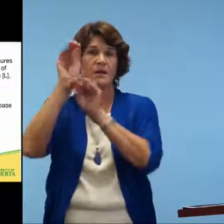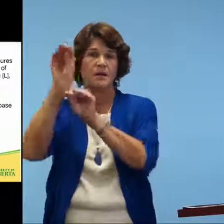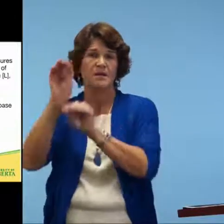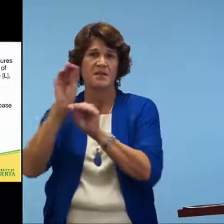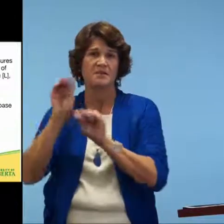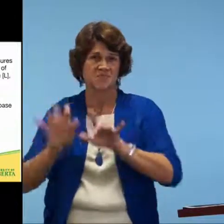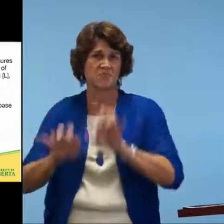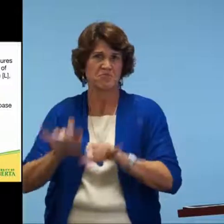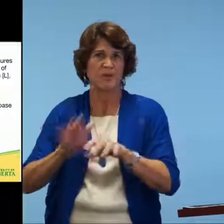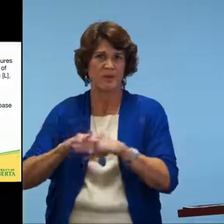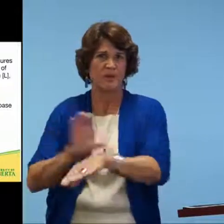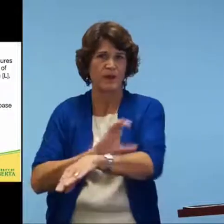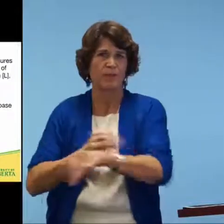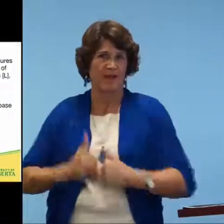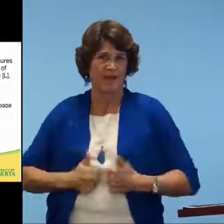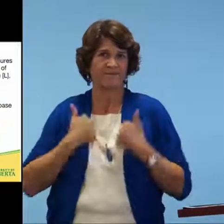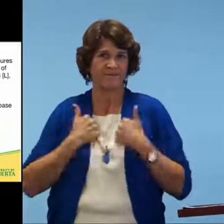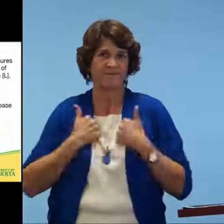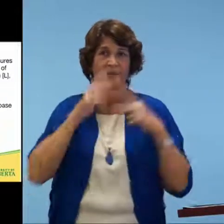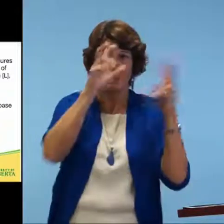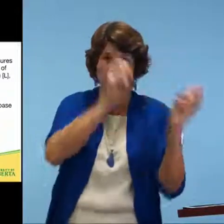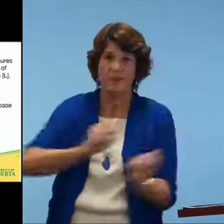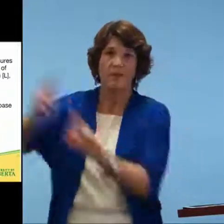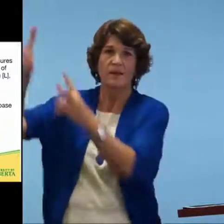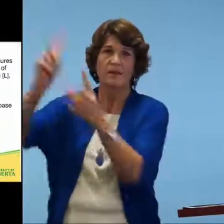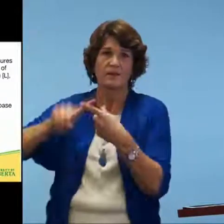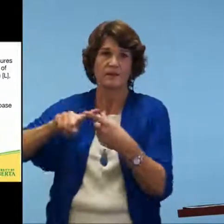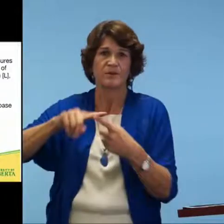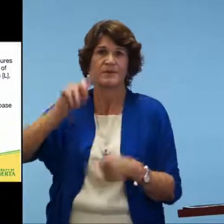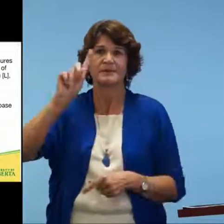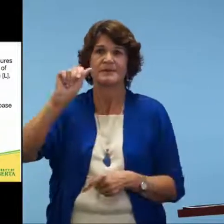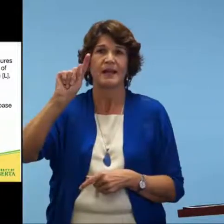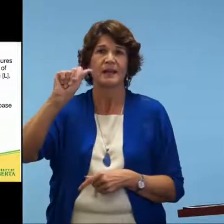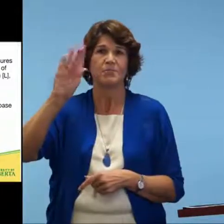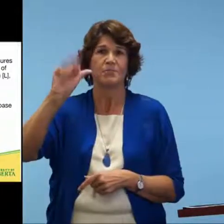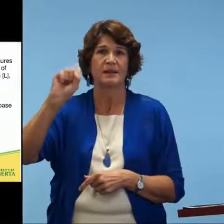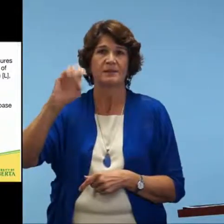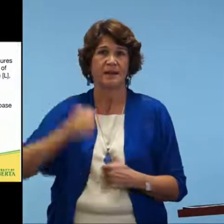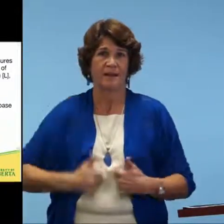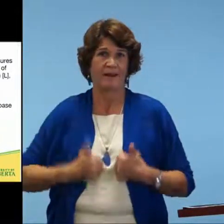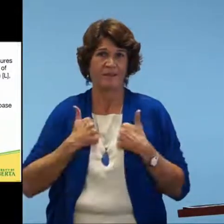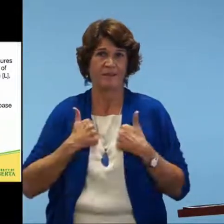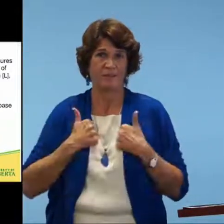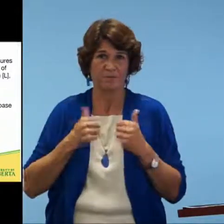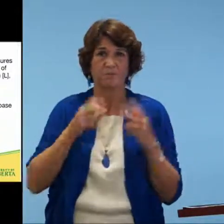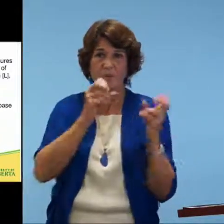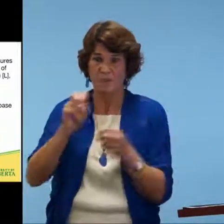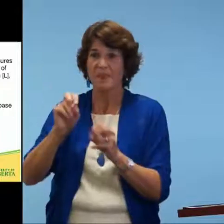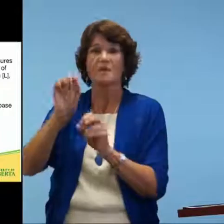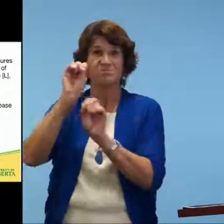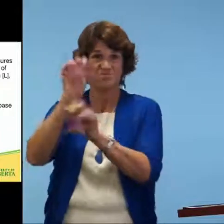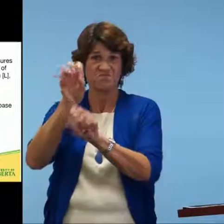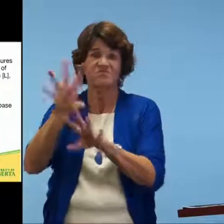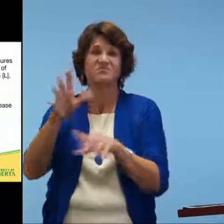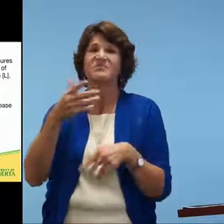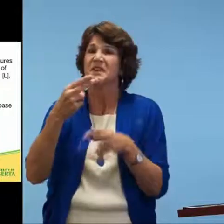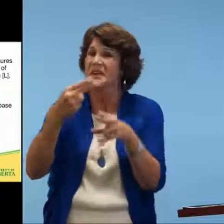would log in on the computer and download from the database in a live fashion.